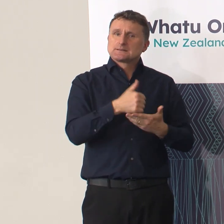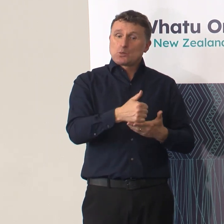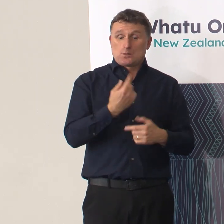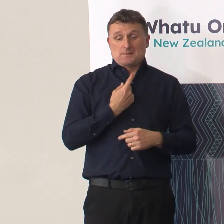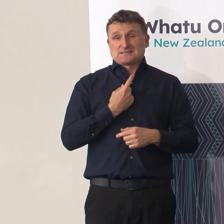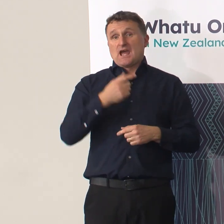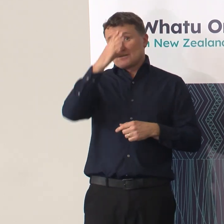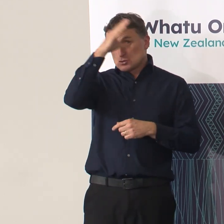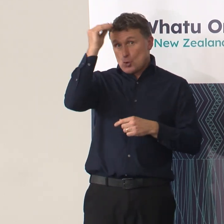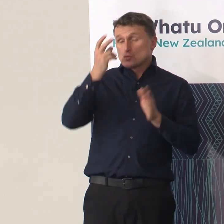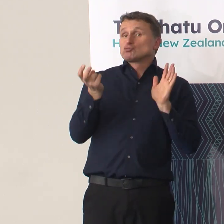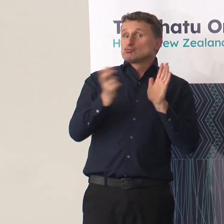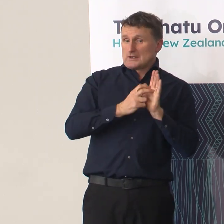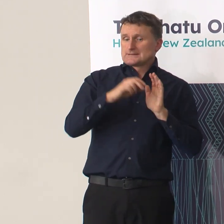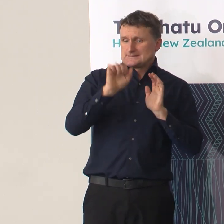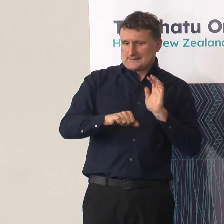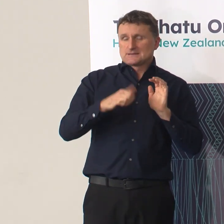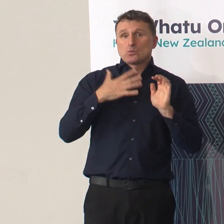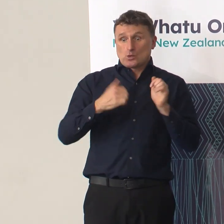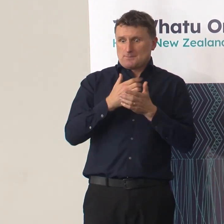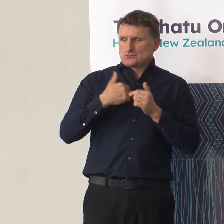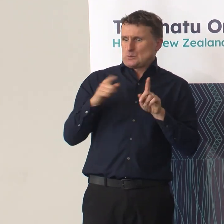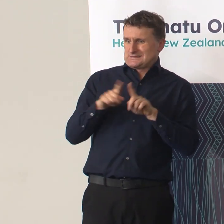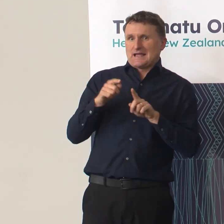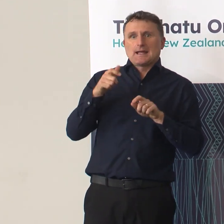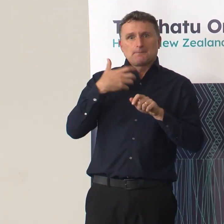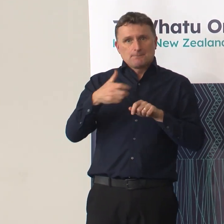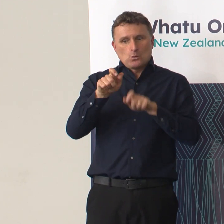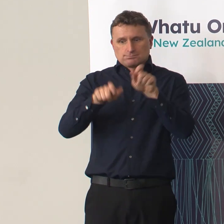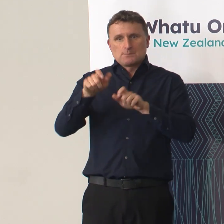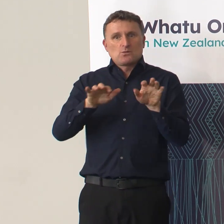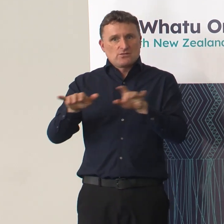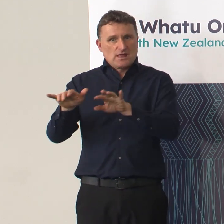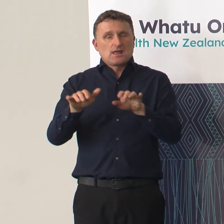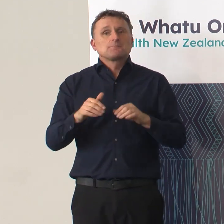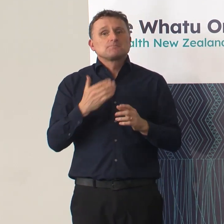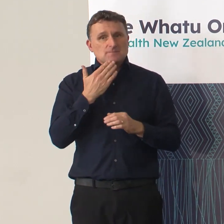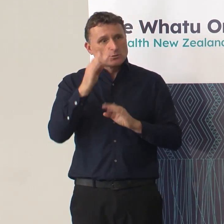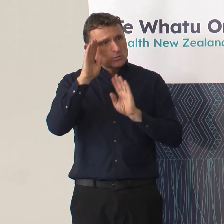nurse, so I want to make sure there are more like me out there. Okay, bye. Kia ora.